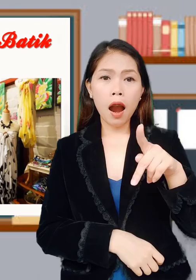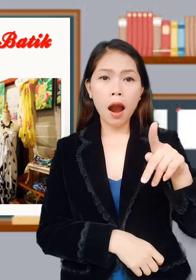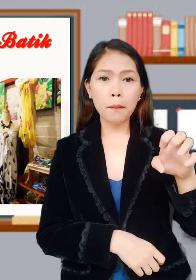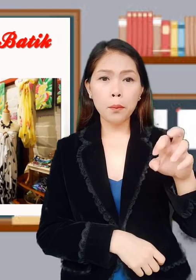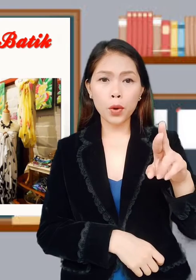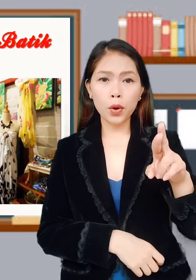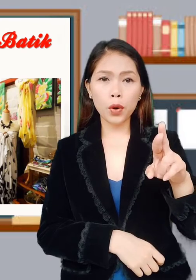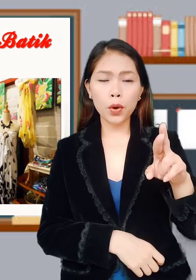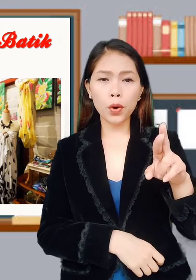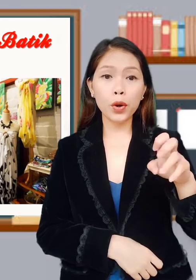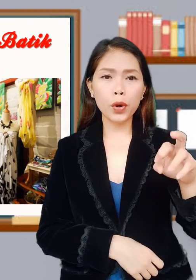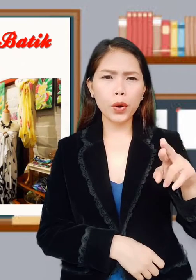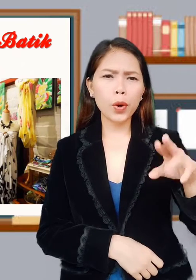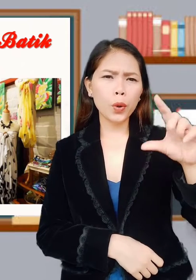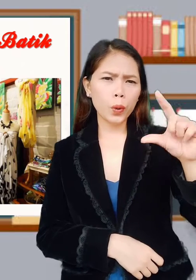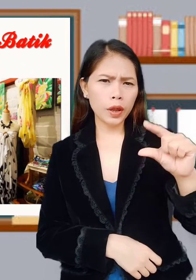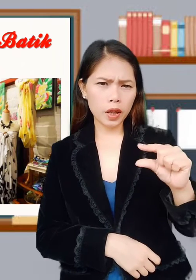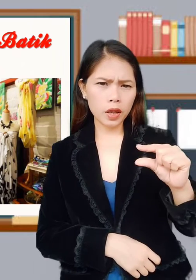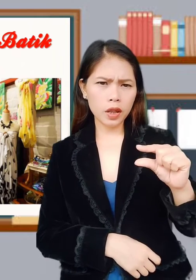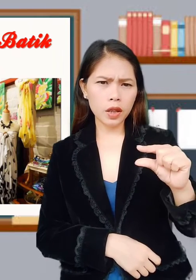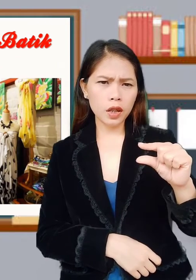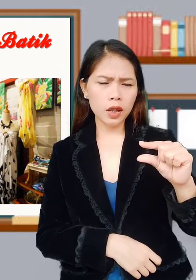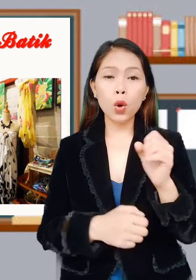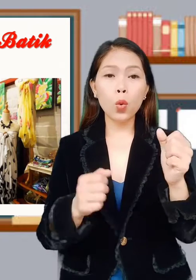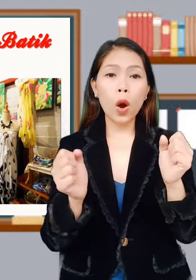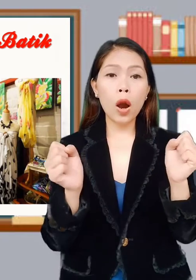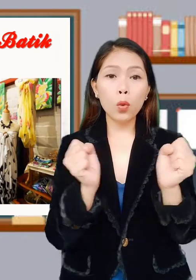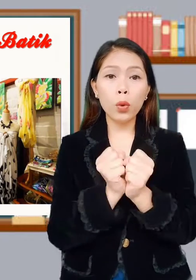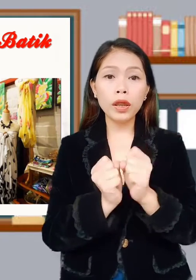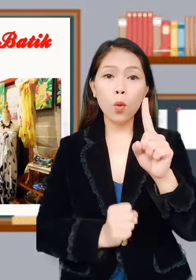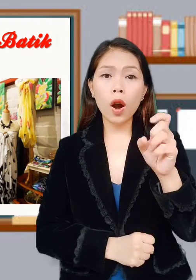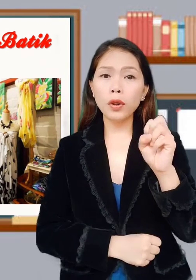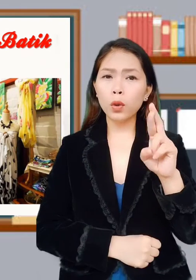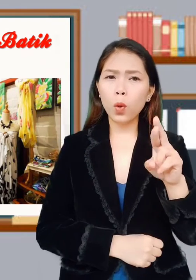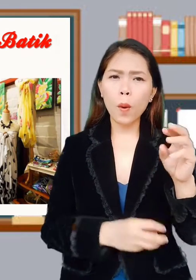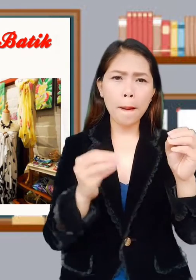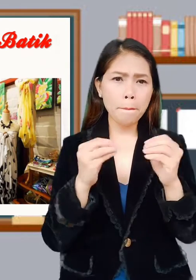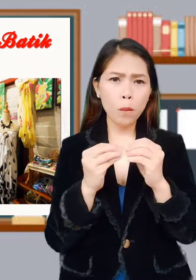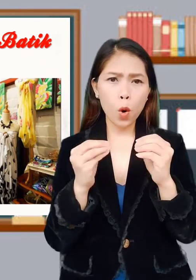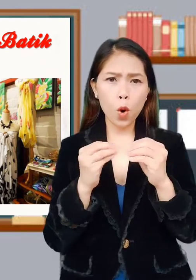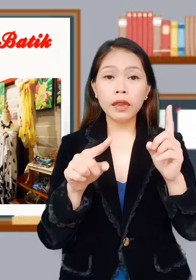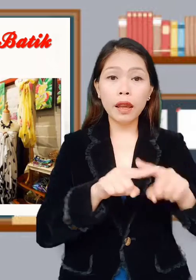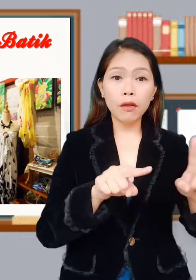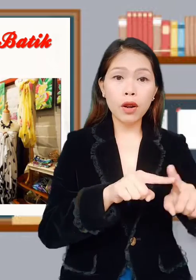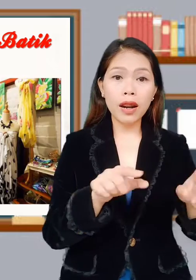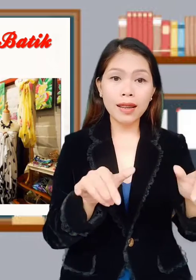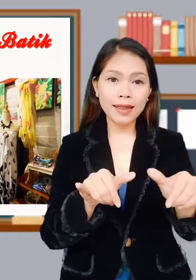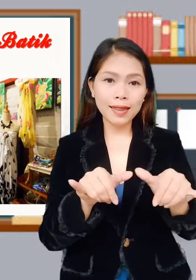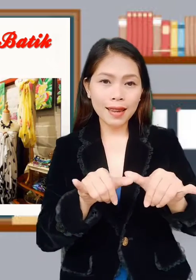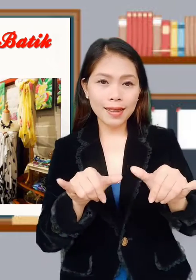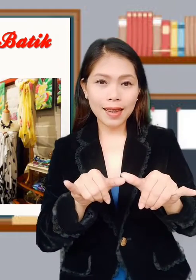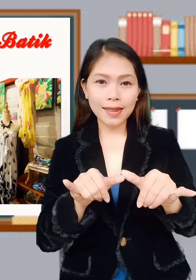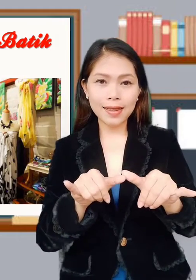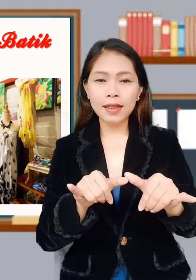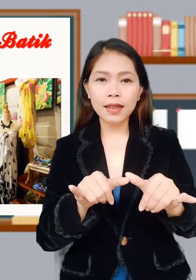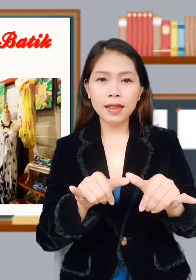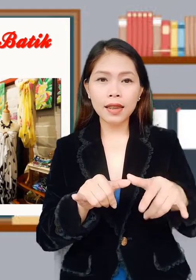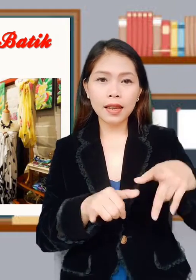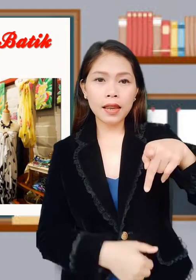with one or more different sized pipes.